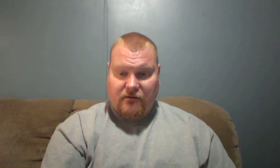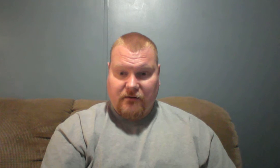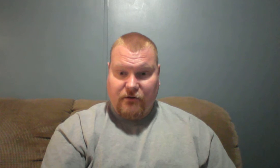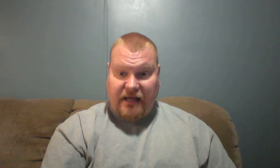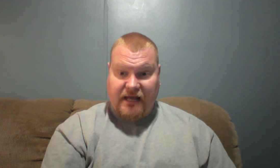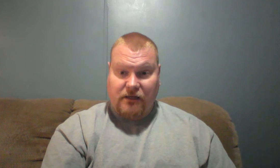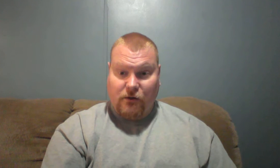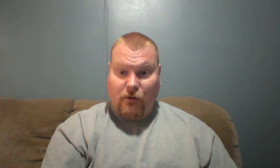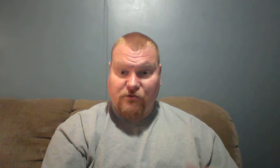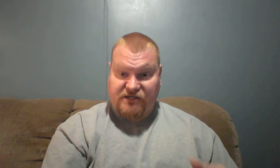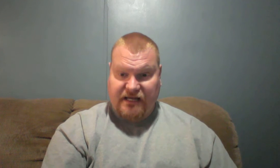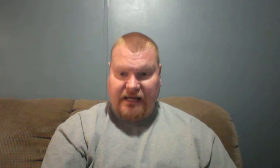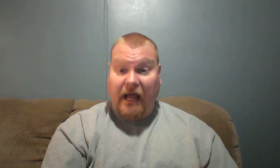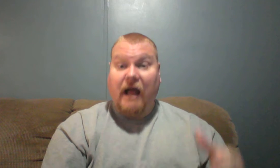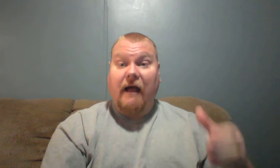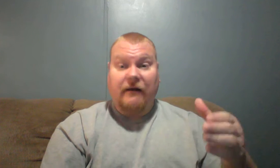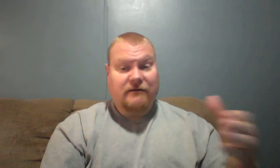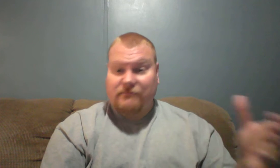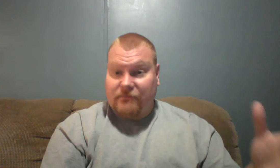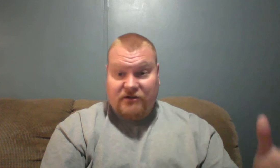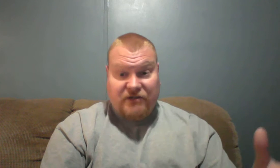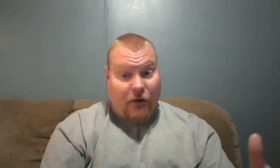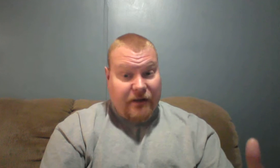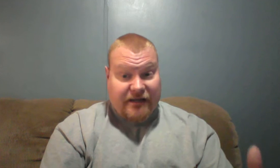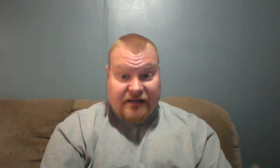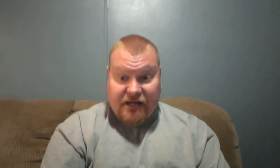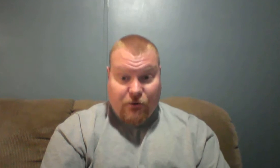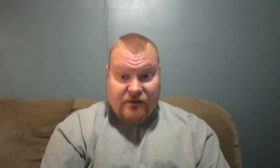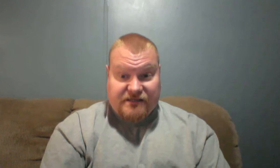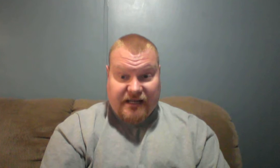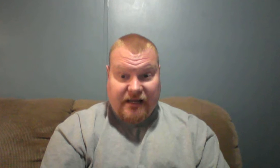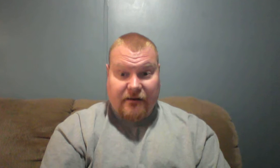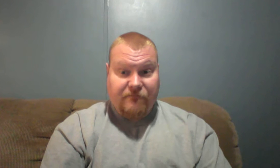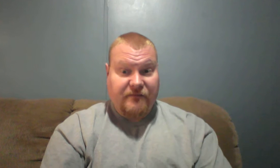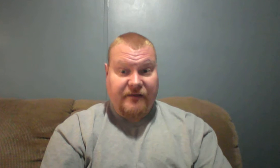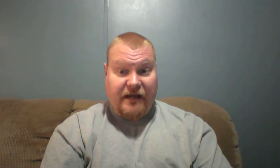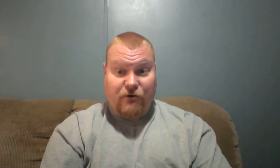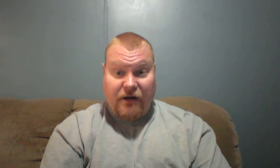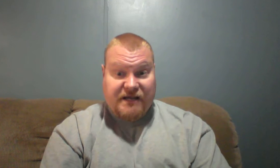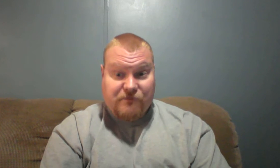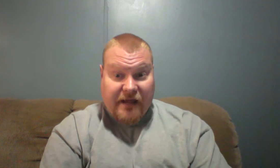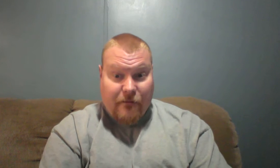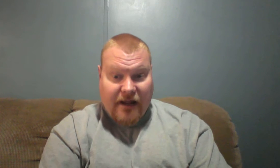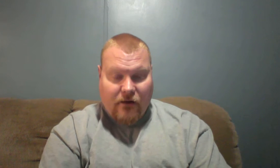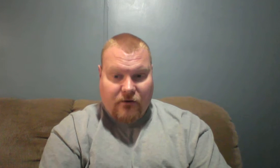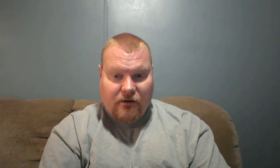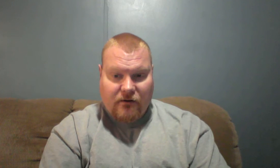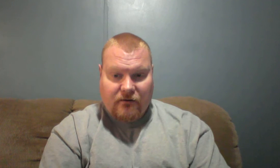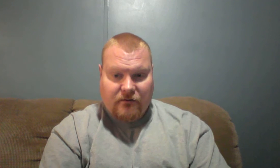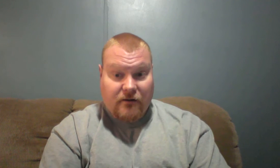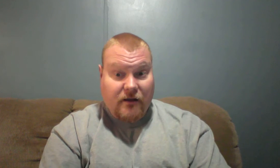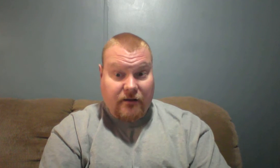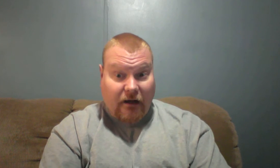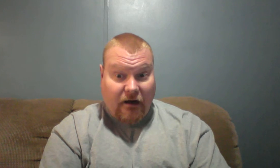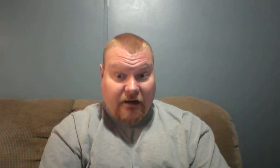You can't go on sinning. Shall we continue in sin that grace may abound? God